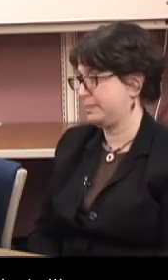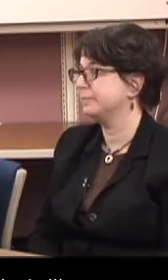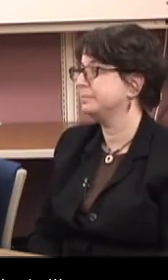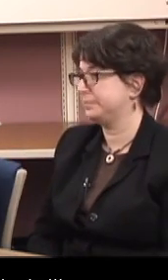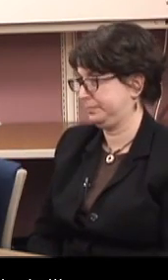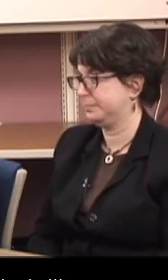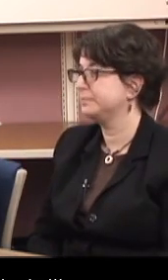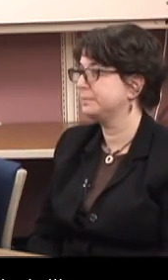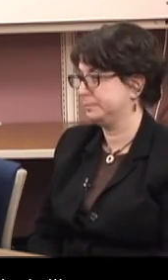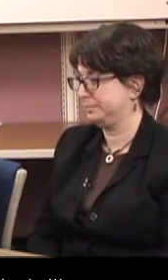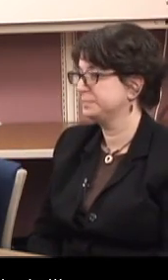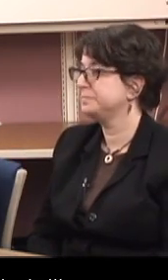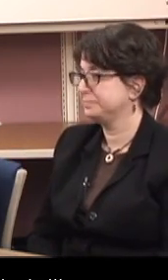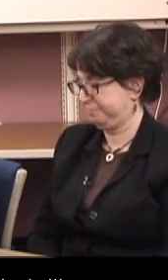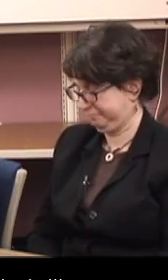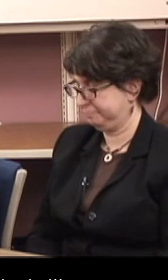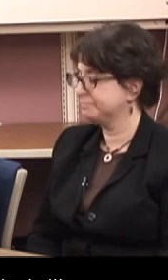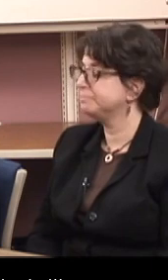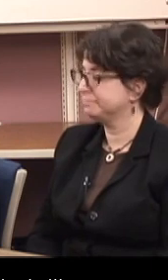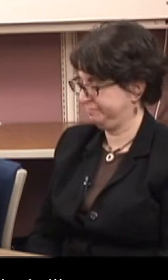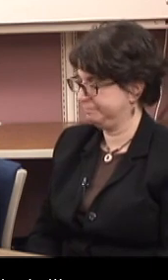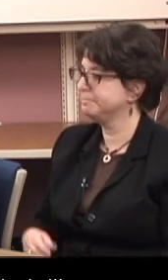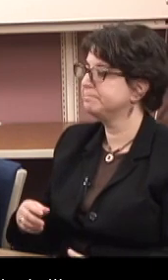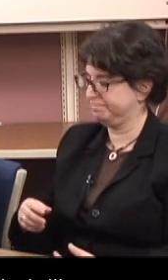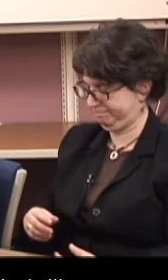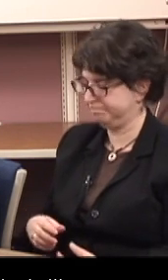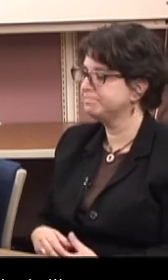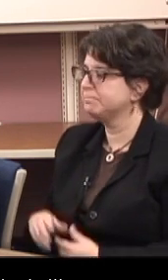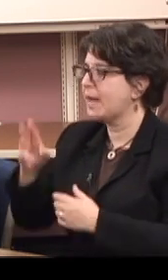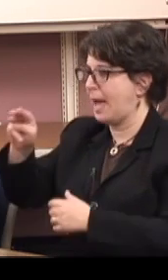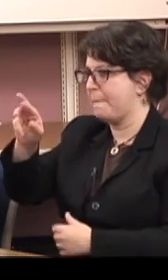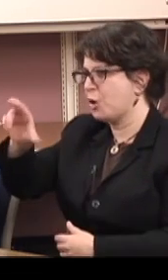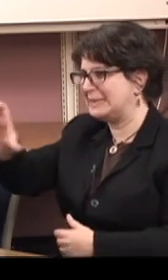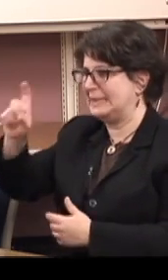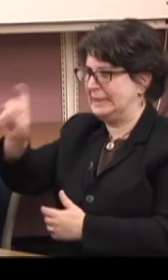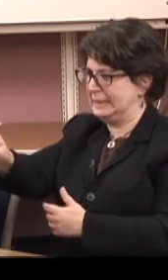Yes. Okay, good. Because Mass Rehab likes to have medical documentation.